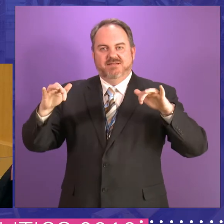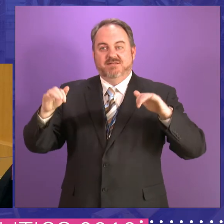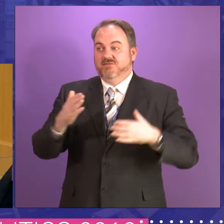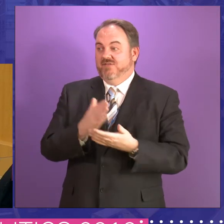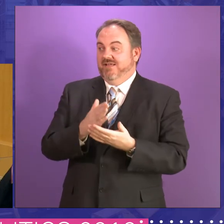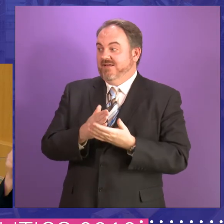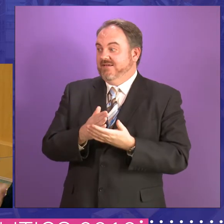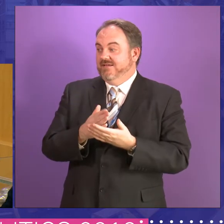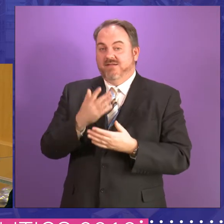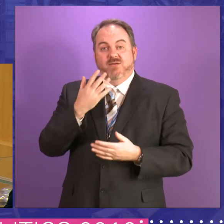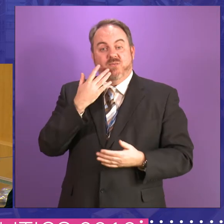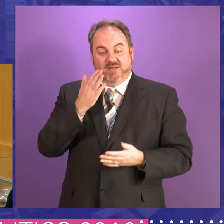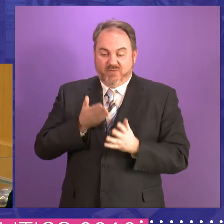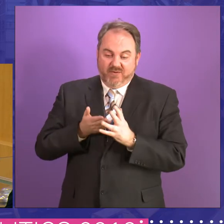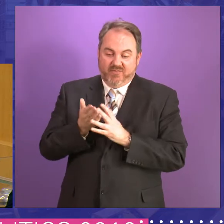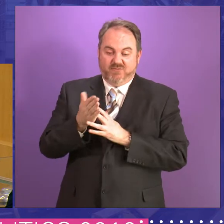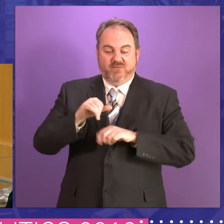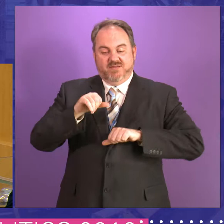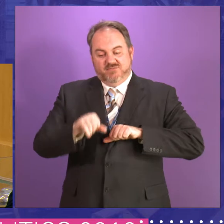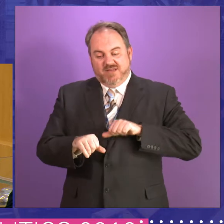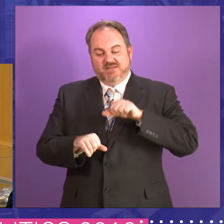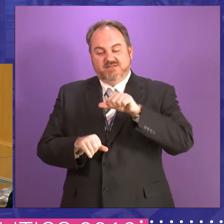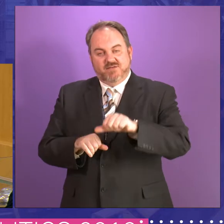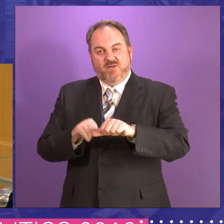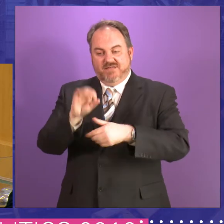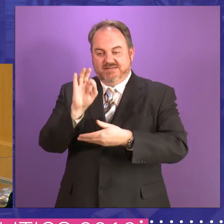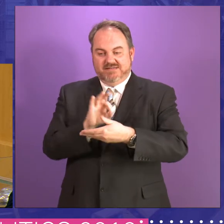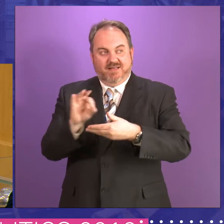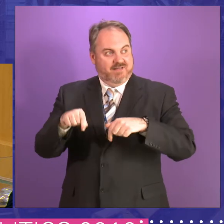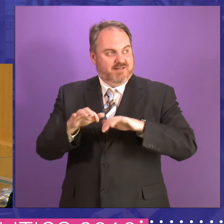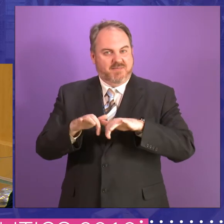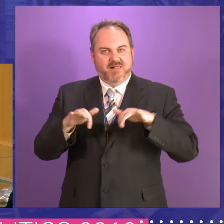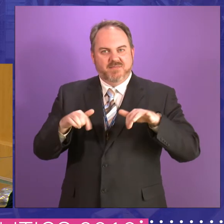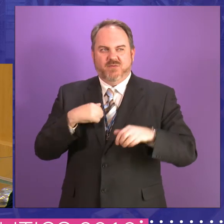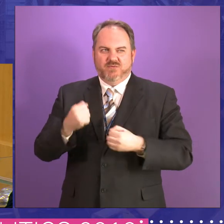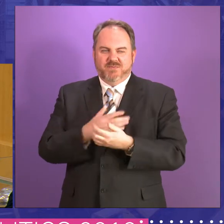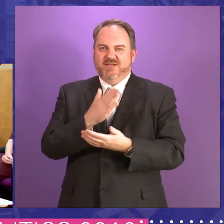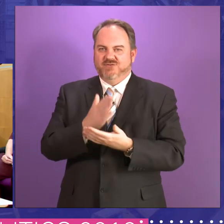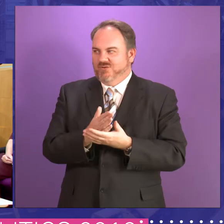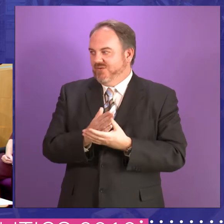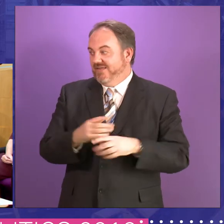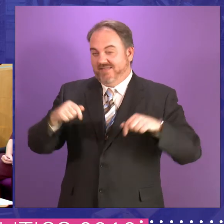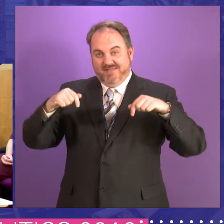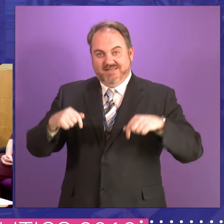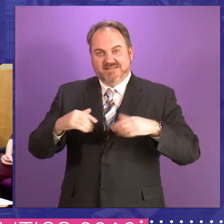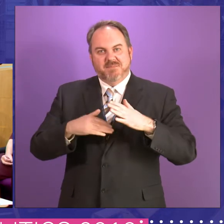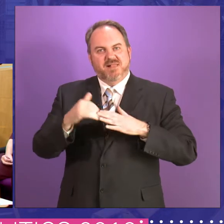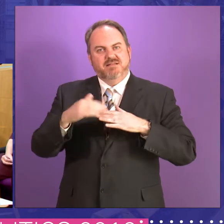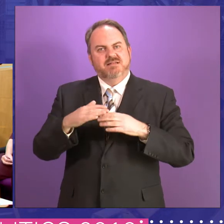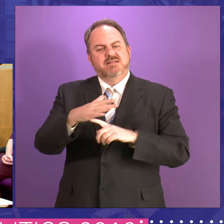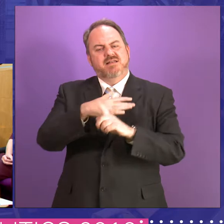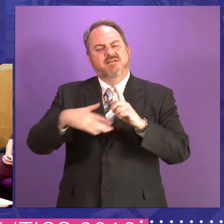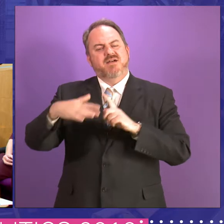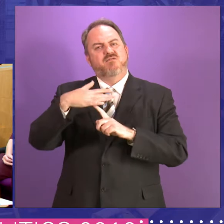parliament, um, unrolled, as the sole representative of the Greens, I wanted to make sure that it was as, uh, environmentally